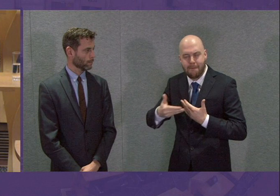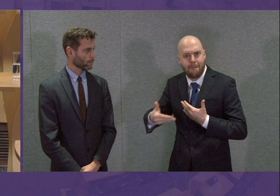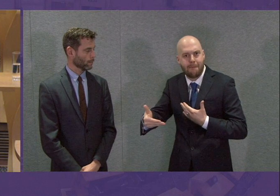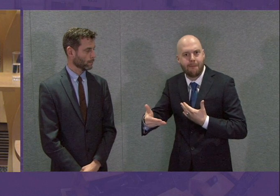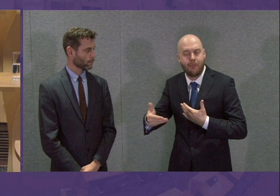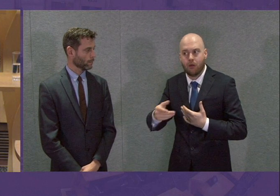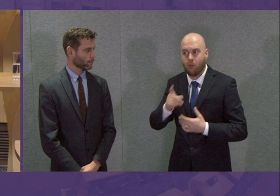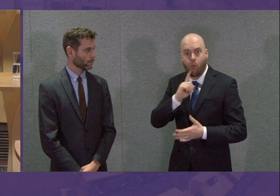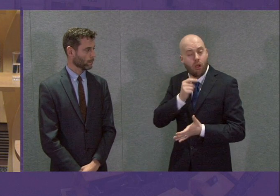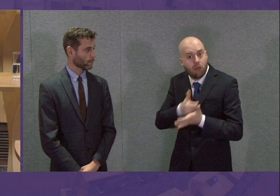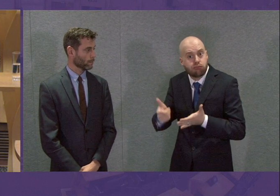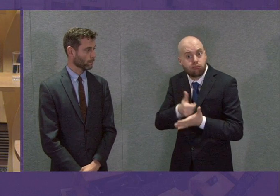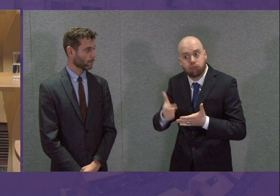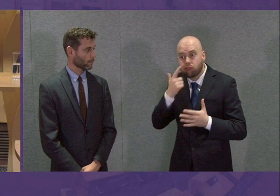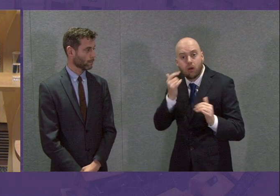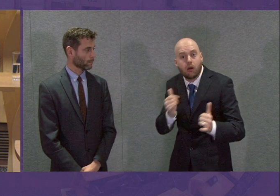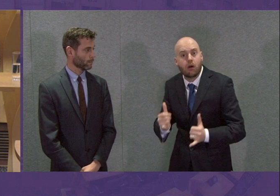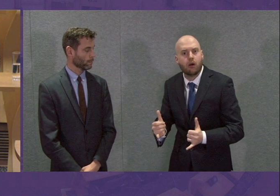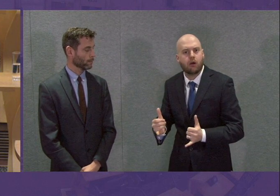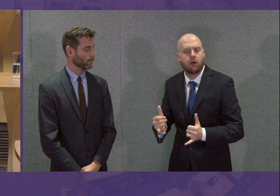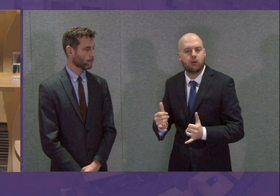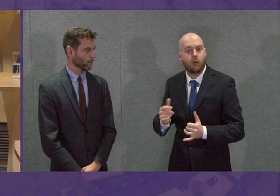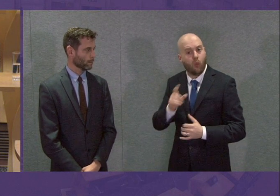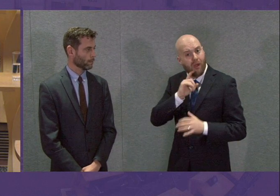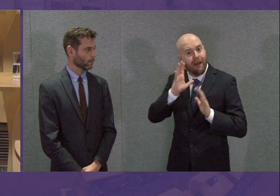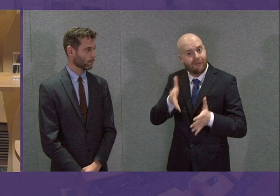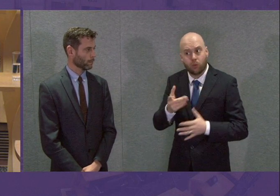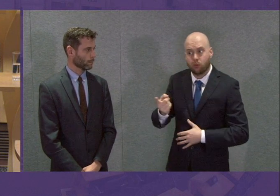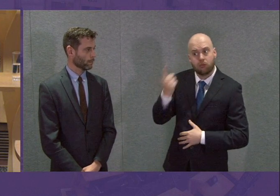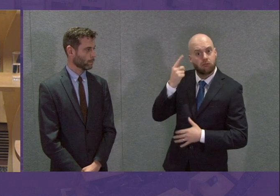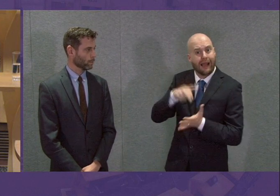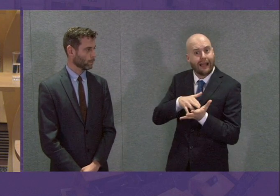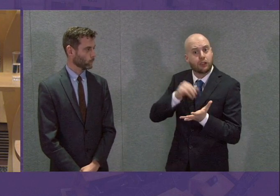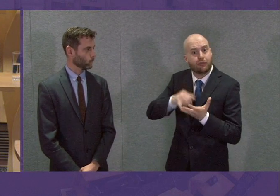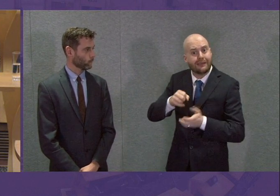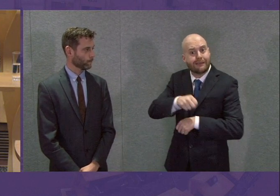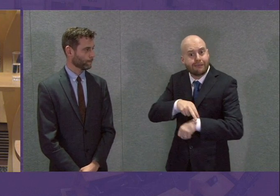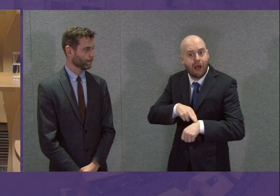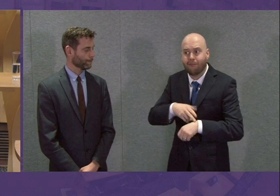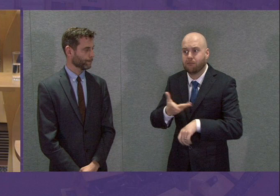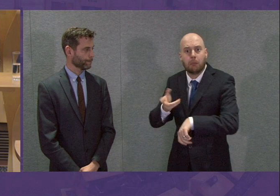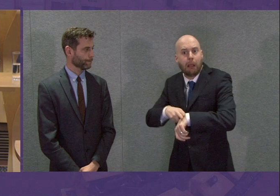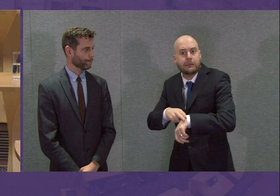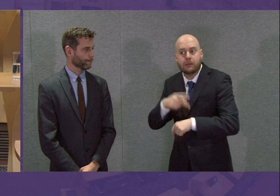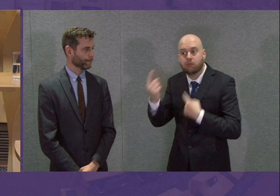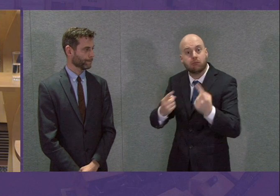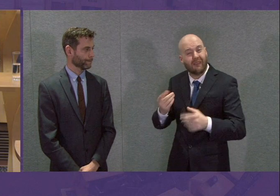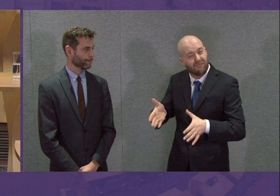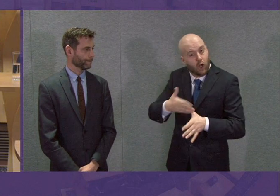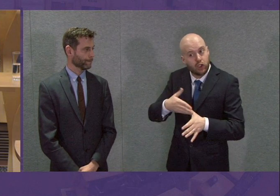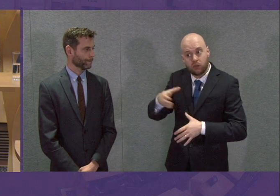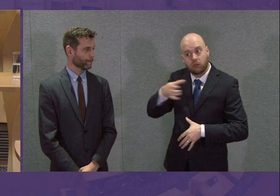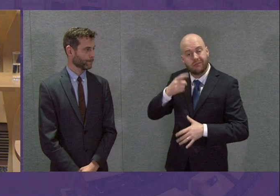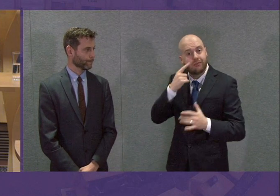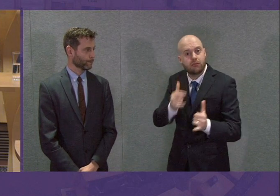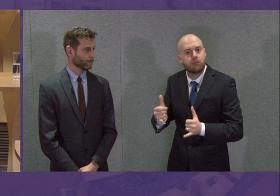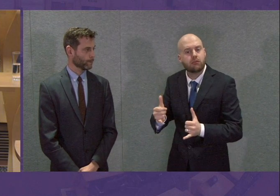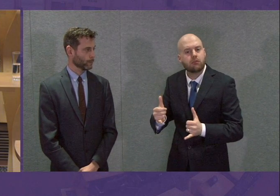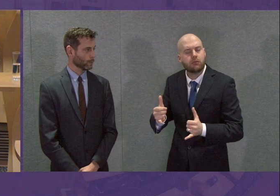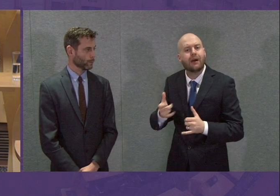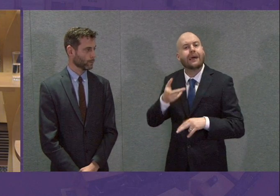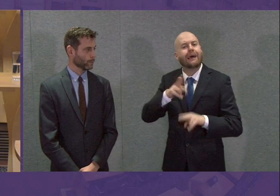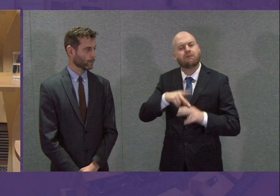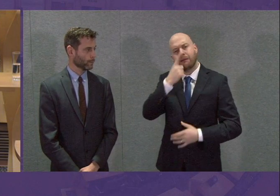frequently she expects frontline testing to take place? And if the possibility of self-testing has been explored,